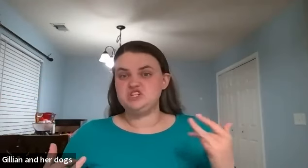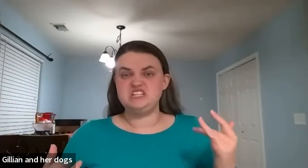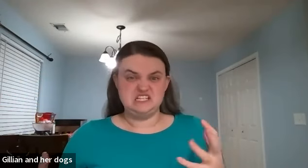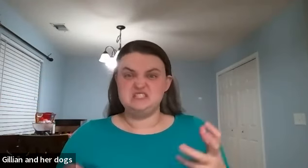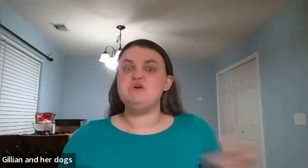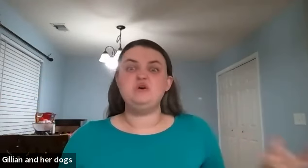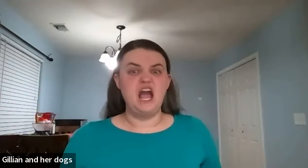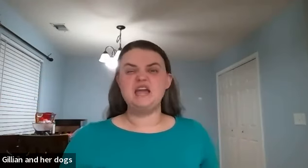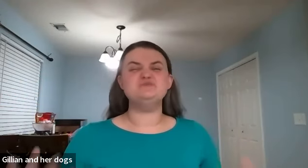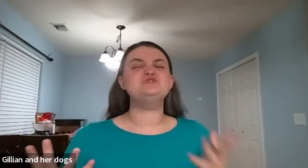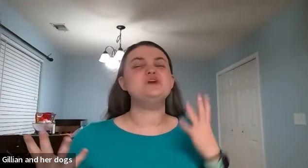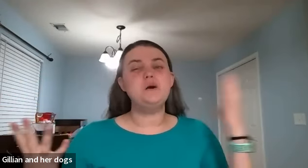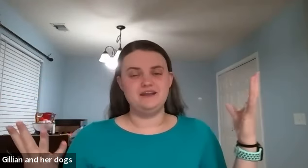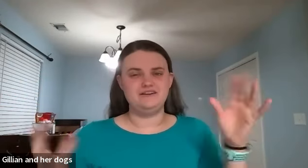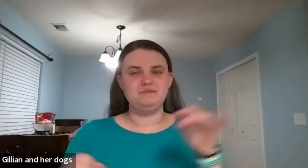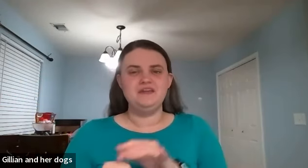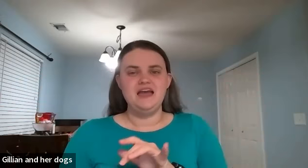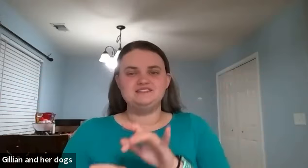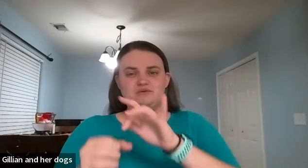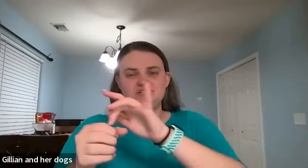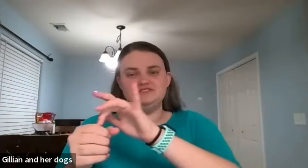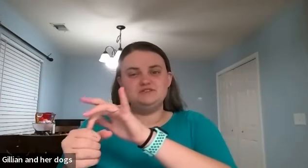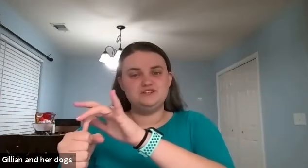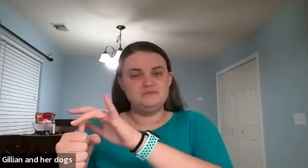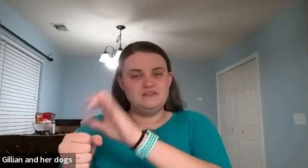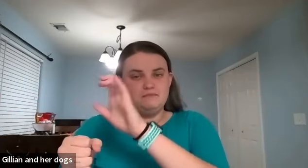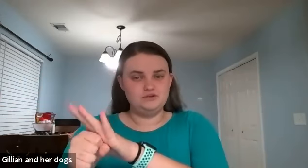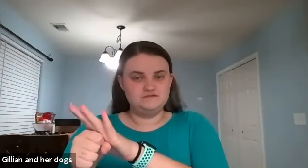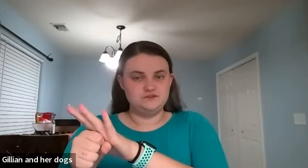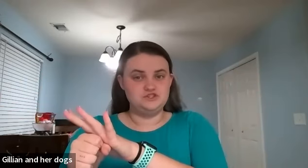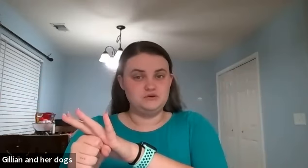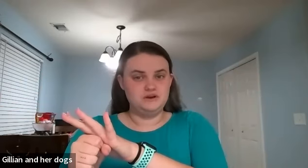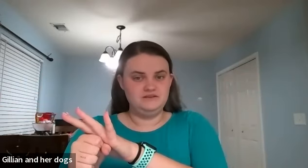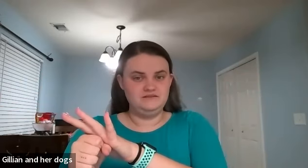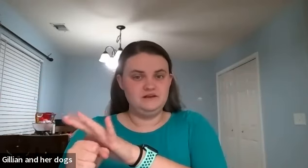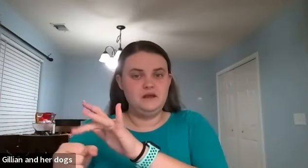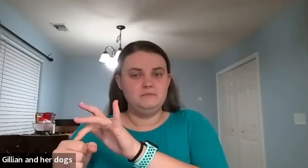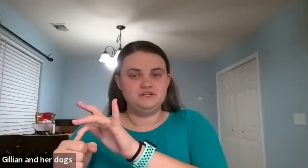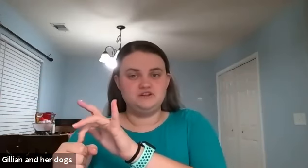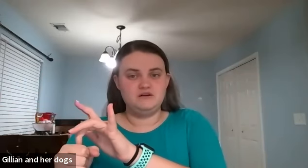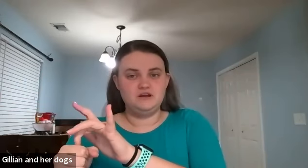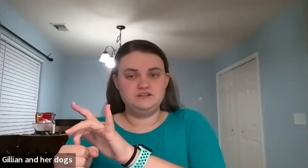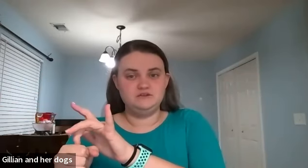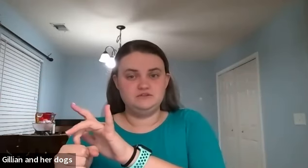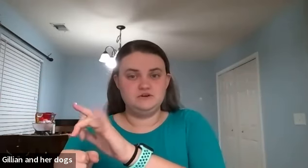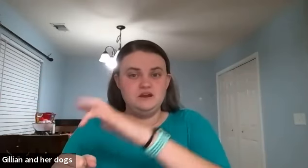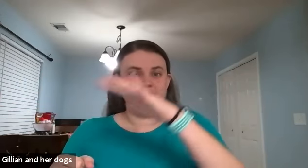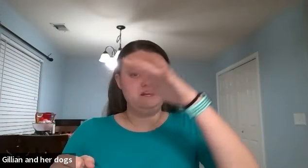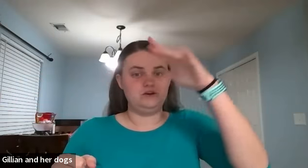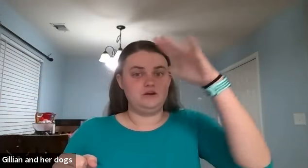just exploding i am so angry and so what you do is you're going to make that motion for soda but you're now going to do soda and then you're going